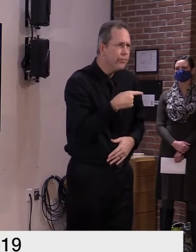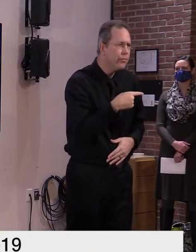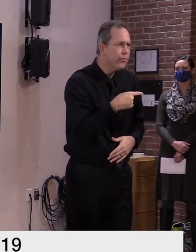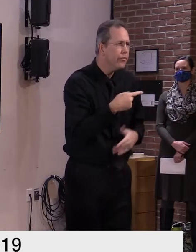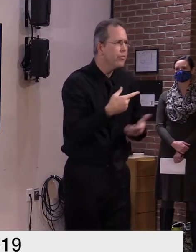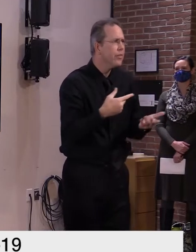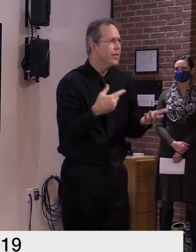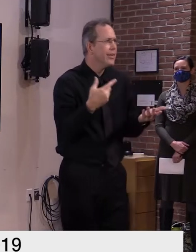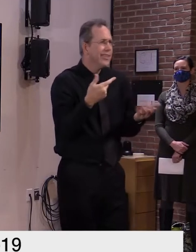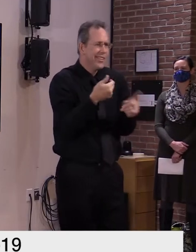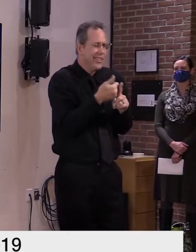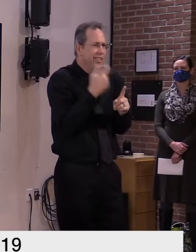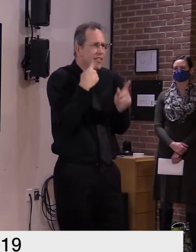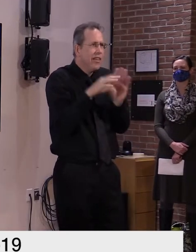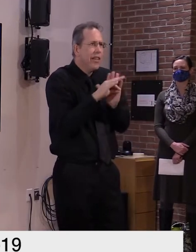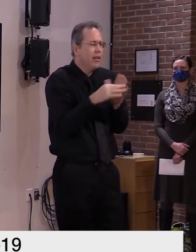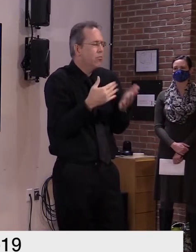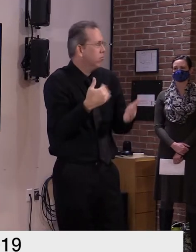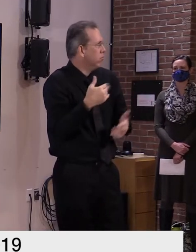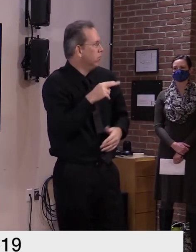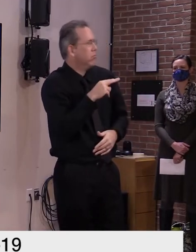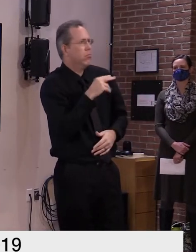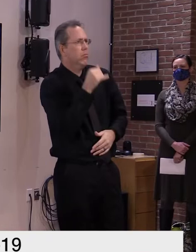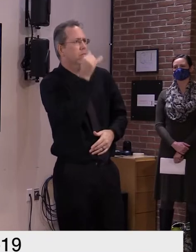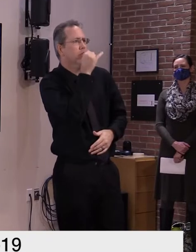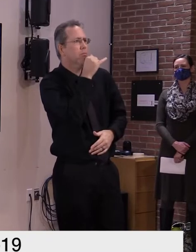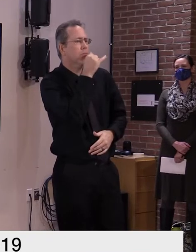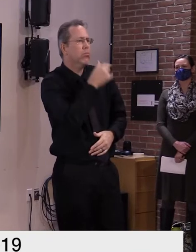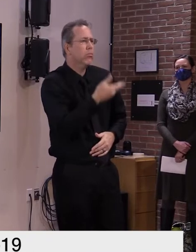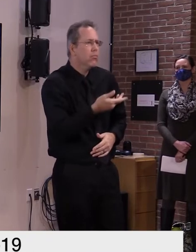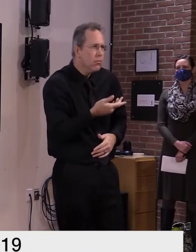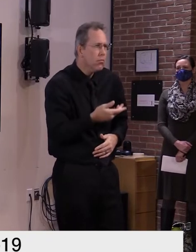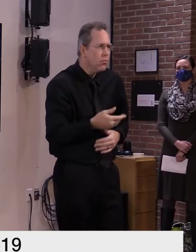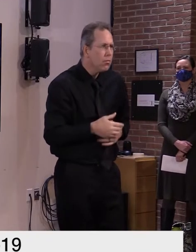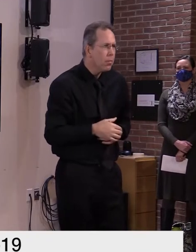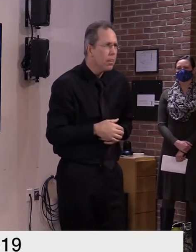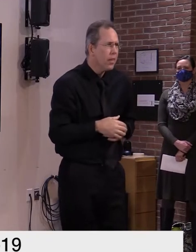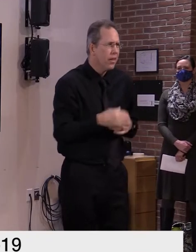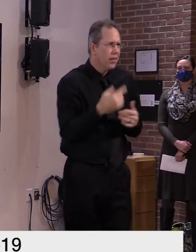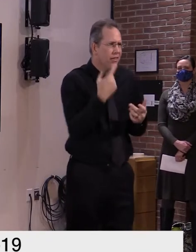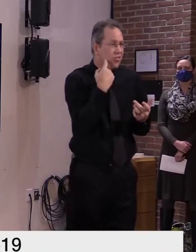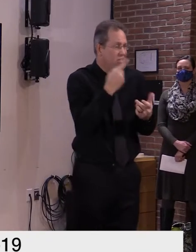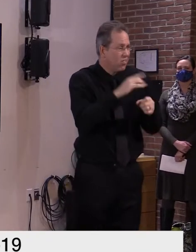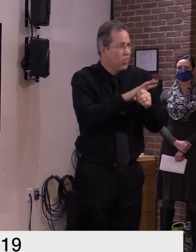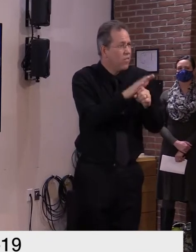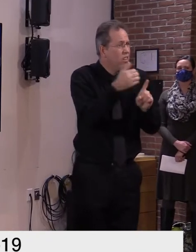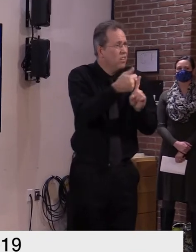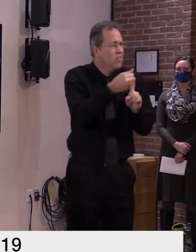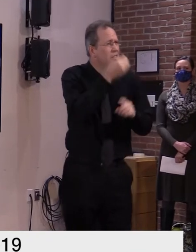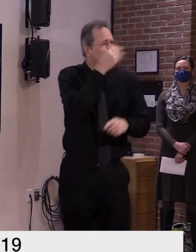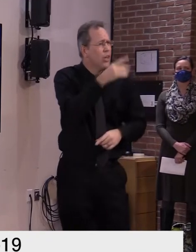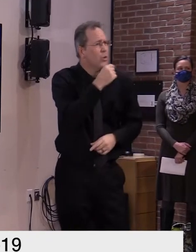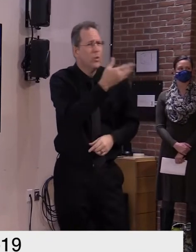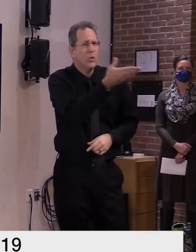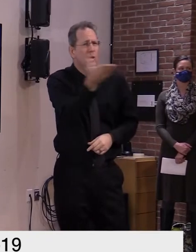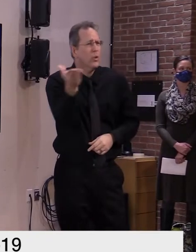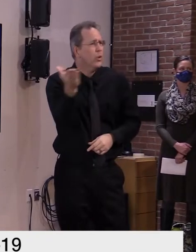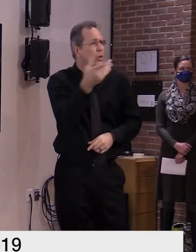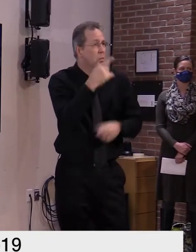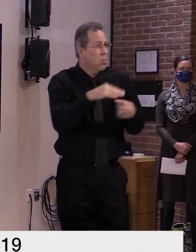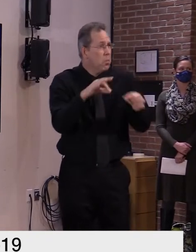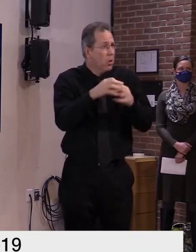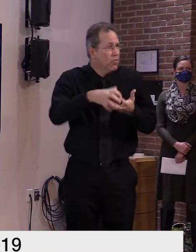week it's just a reminder that this virus doesn't care who you are or what title you hold